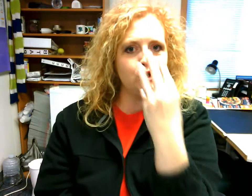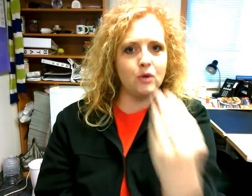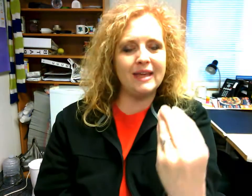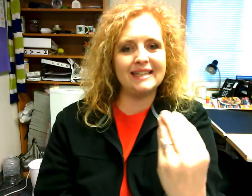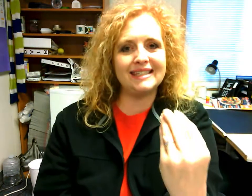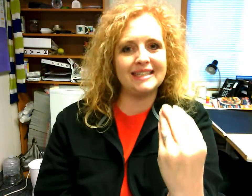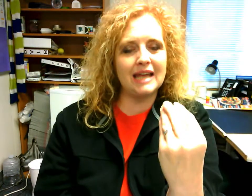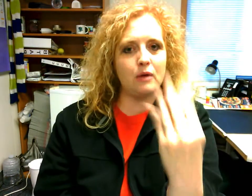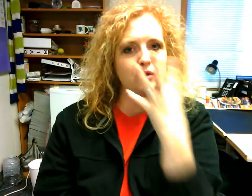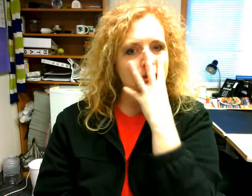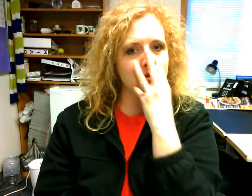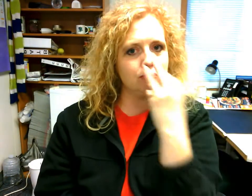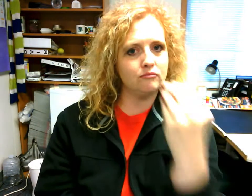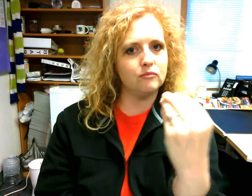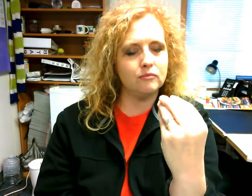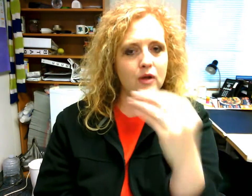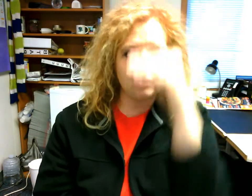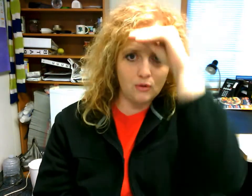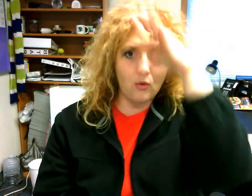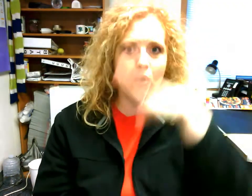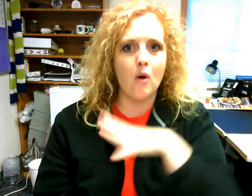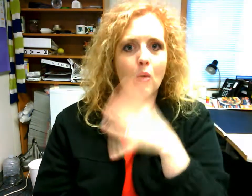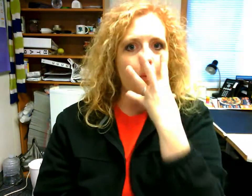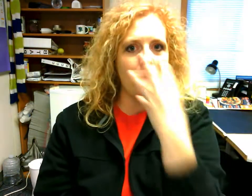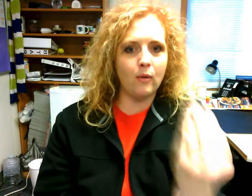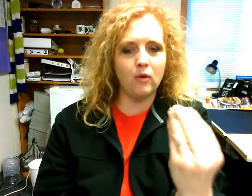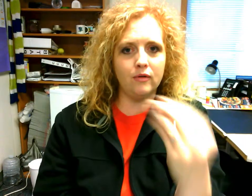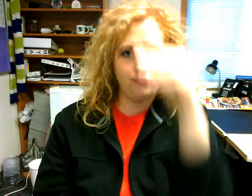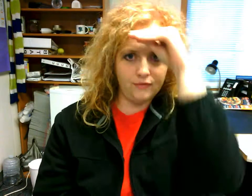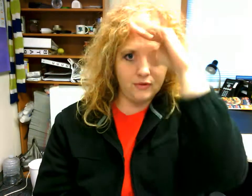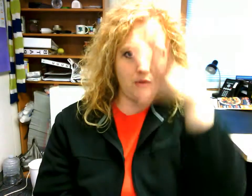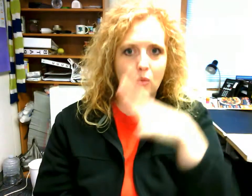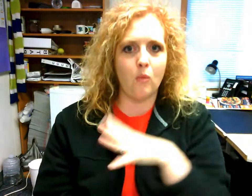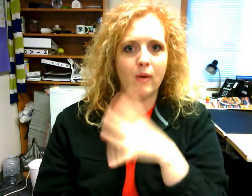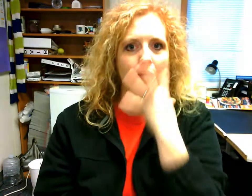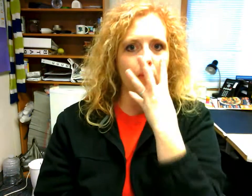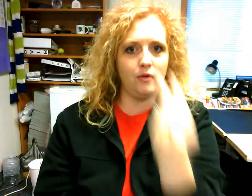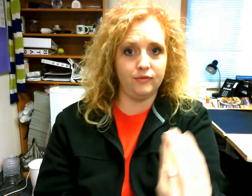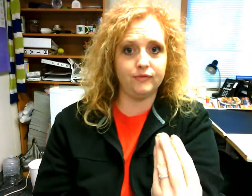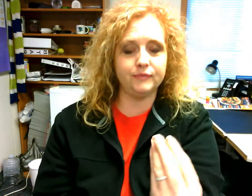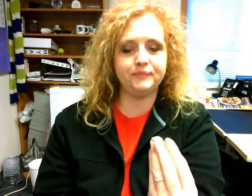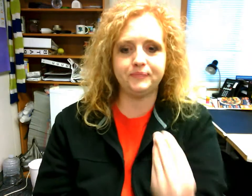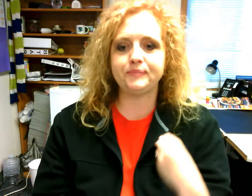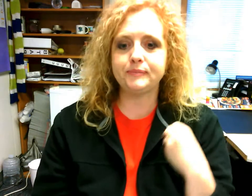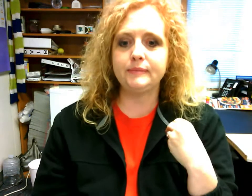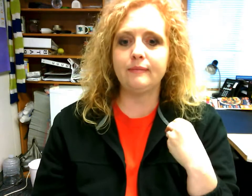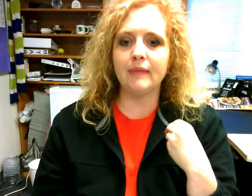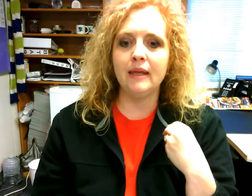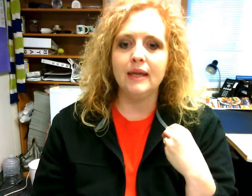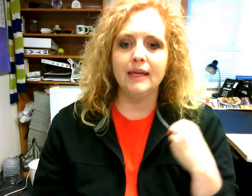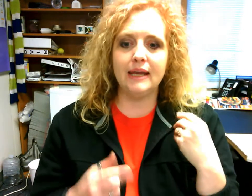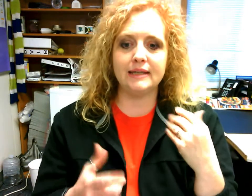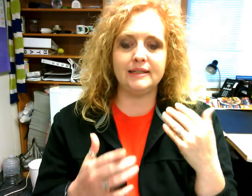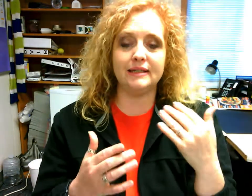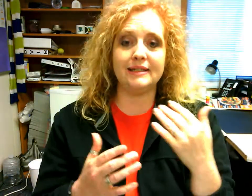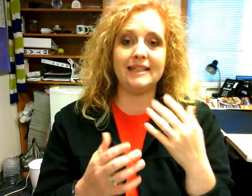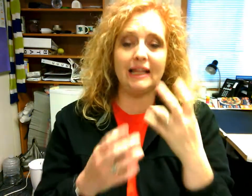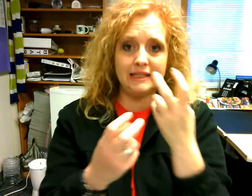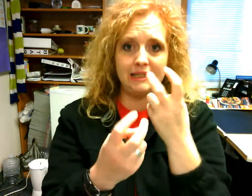showing a snout so werewolf werewolf next is skeleton